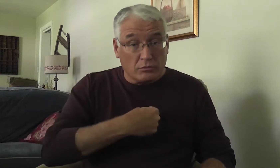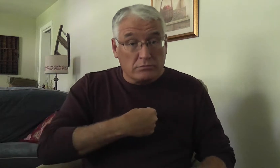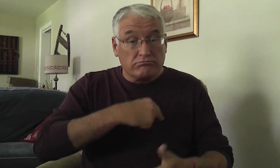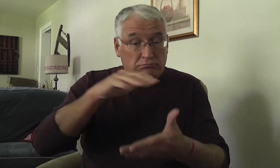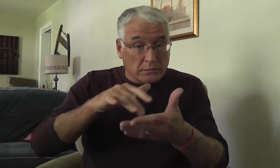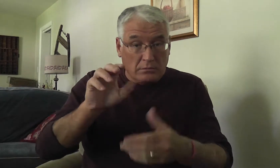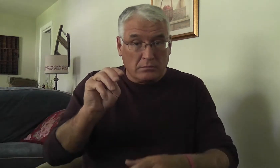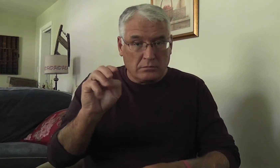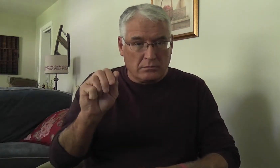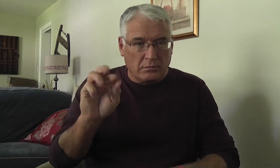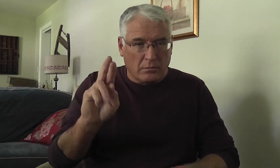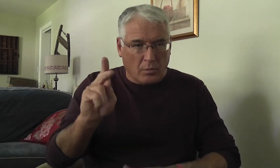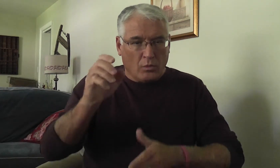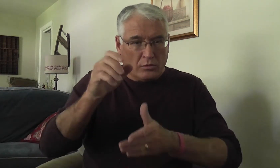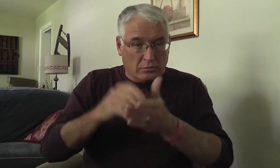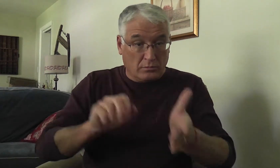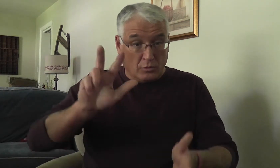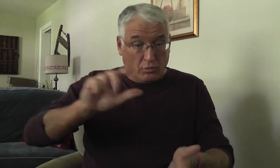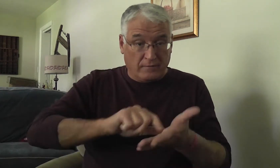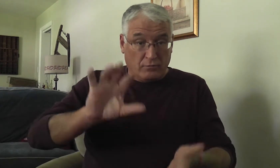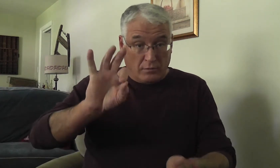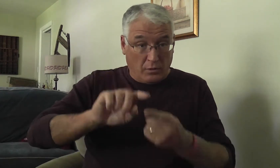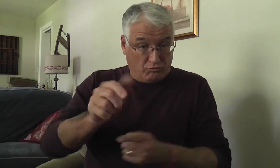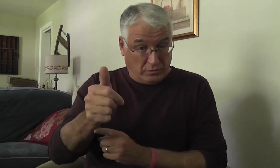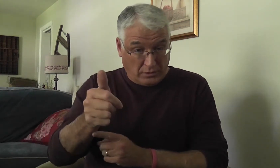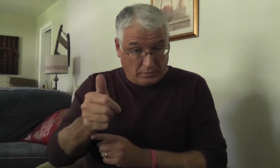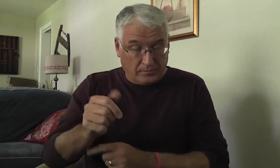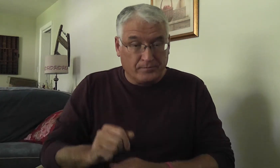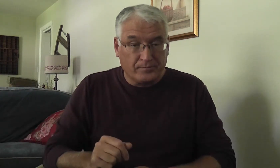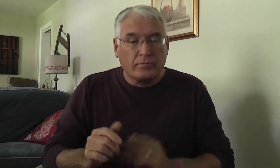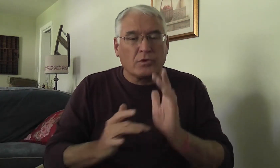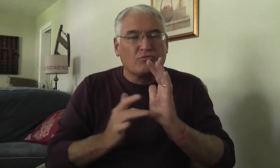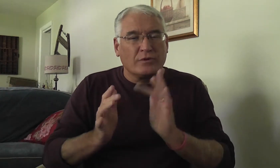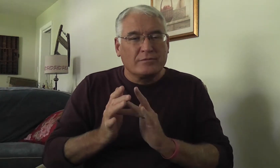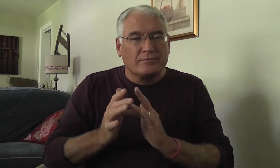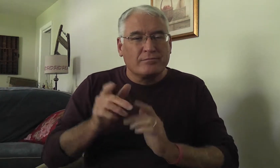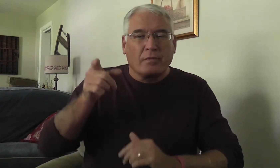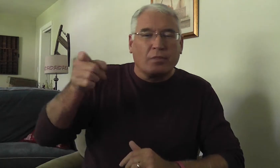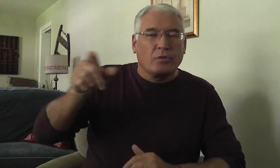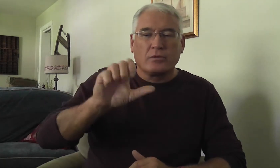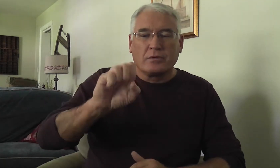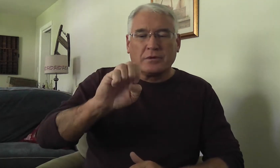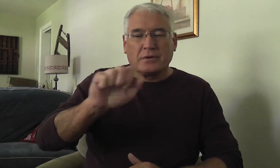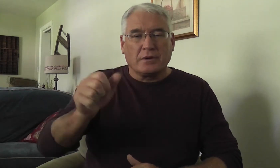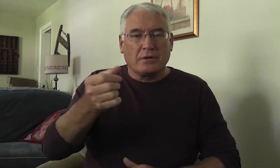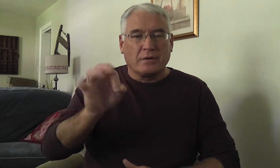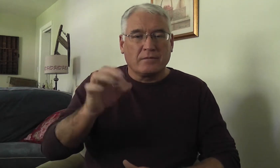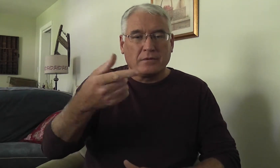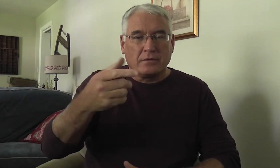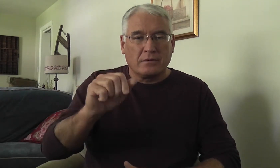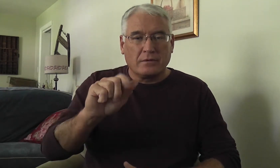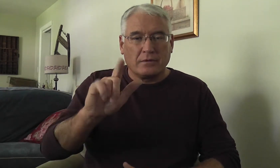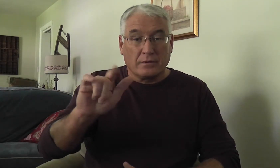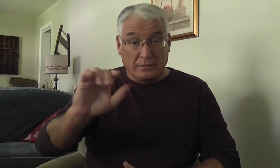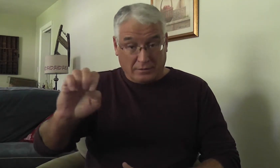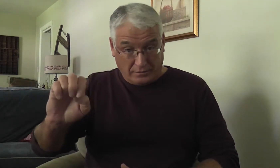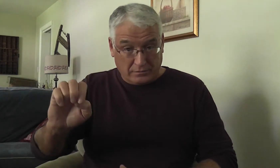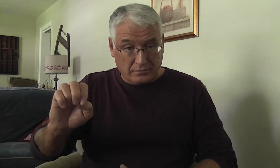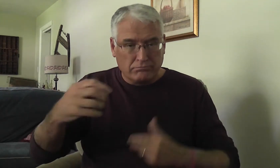In our last devotion, we were studying in chapter 3, verse 9 and 10, Jesus was at the Sea